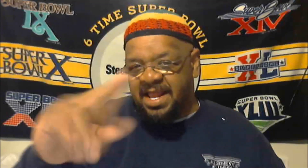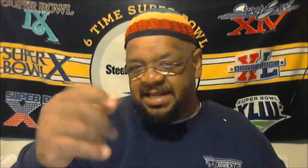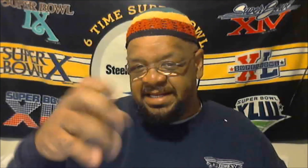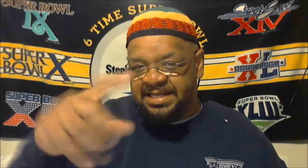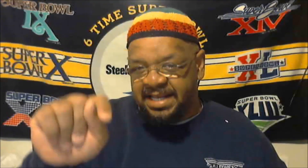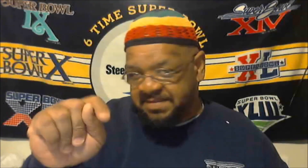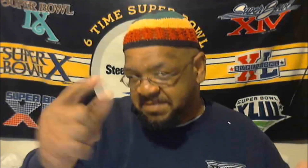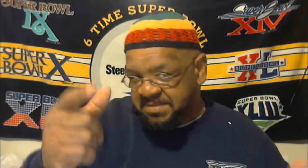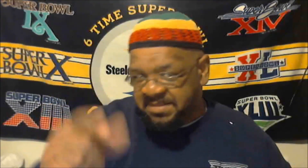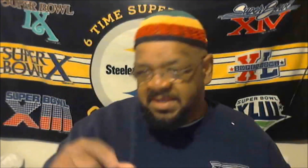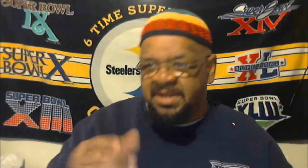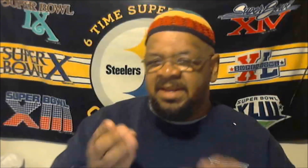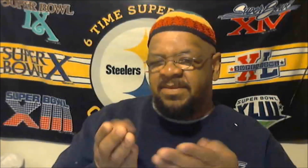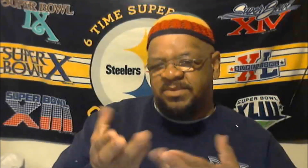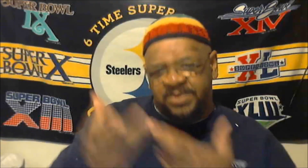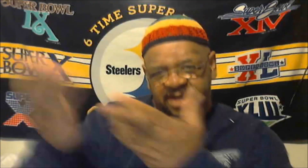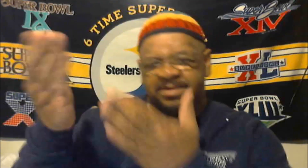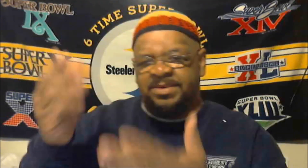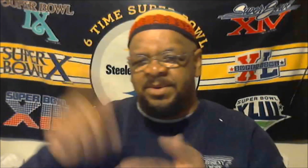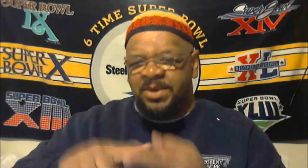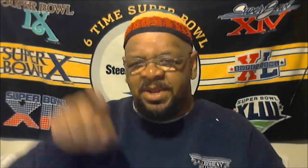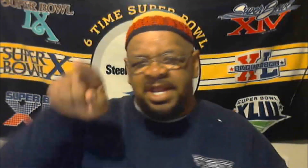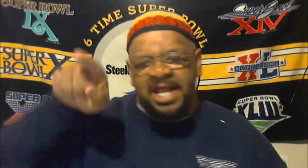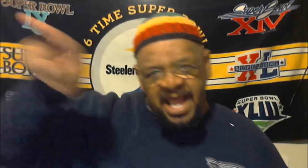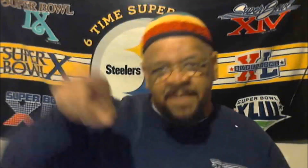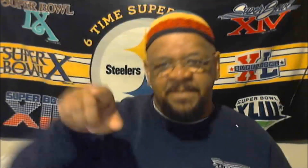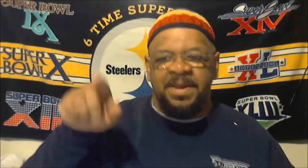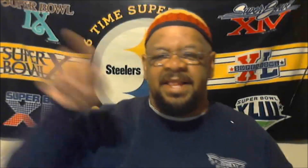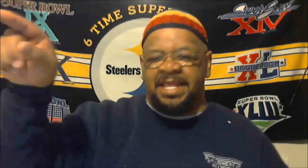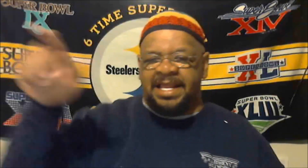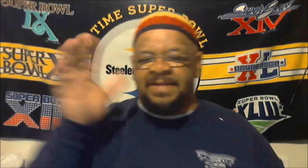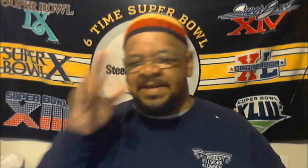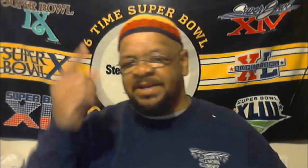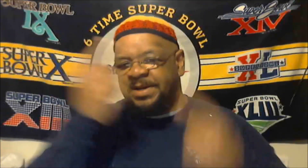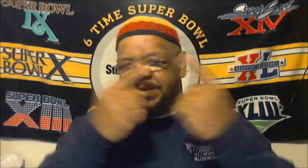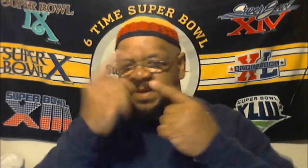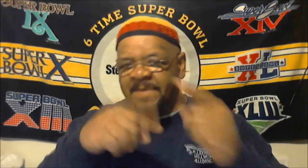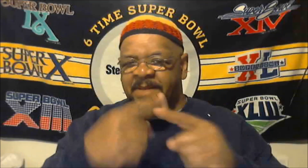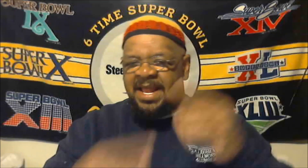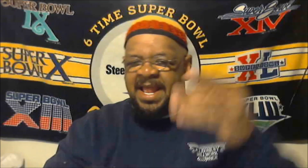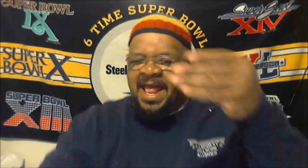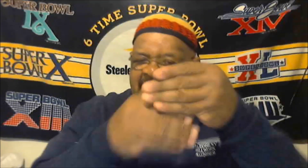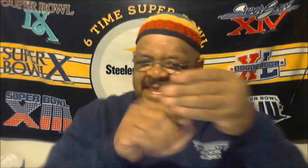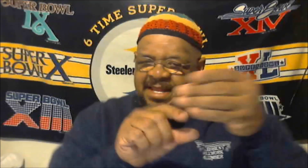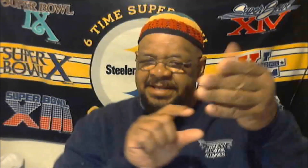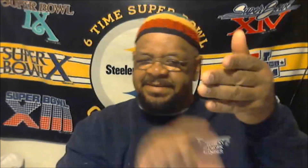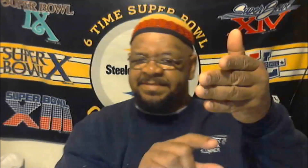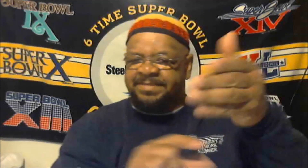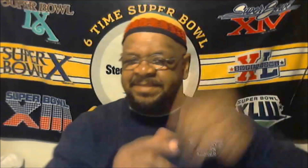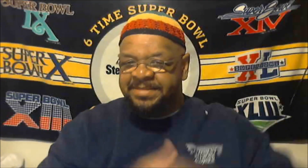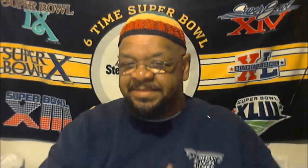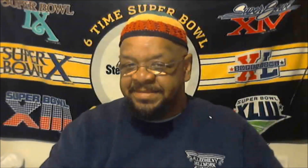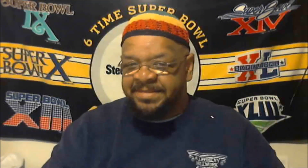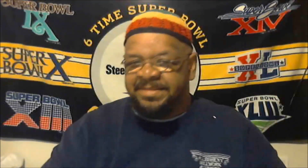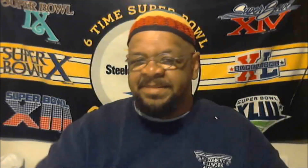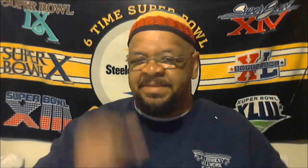can't believe it. Okay, now, now... Are we going back? Ready? No, I won't be my at